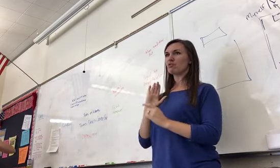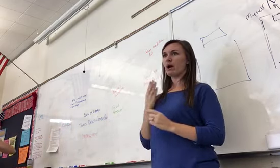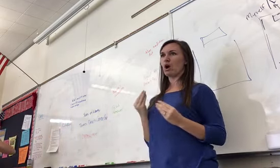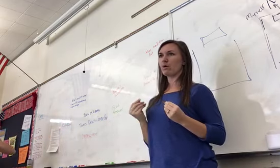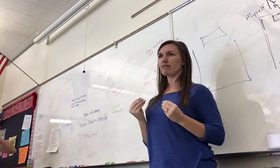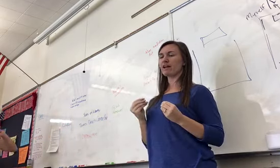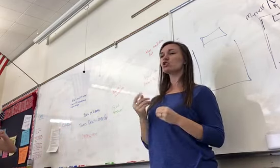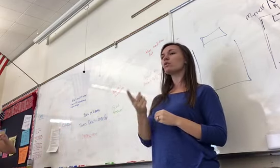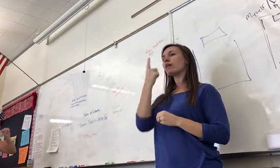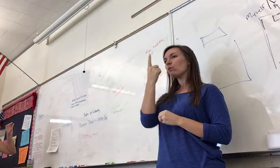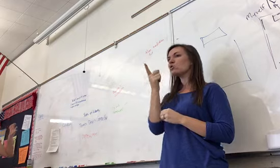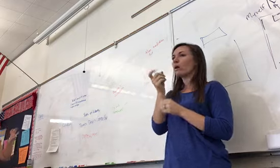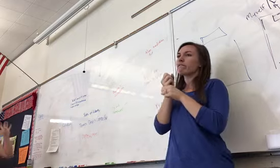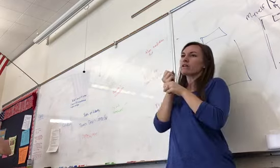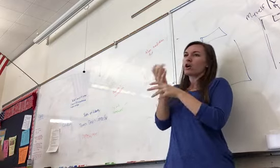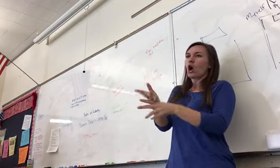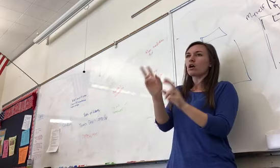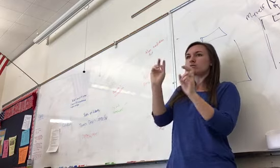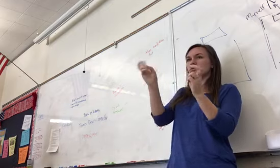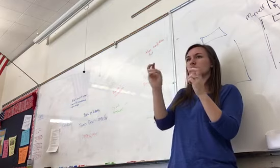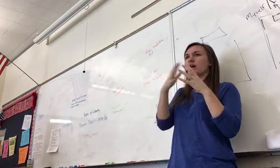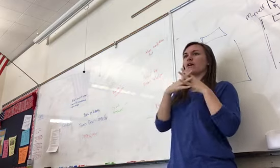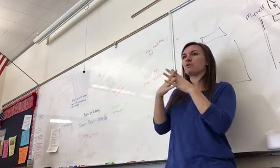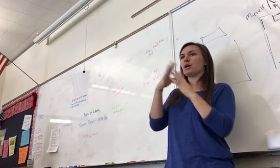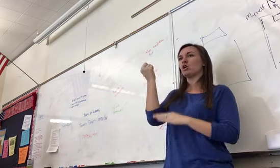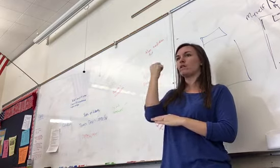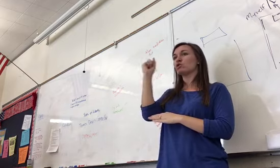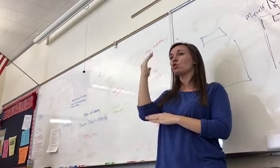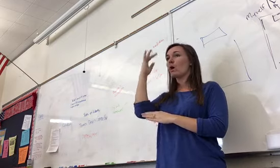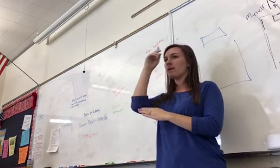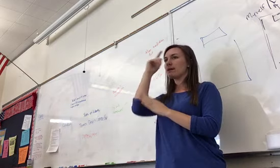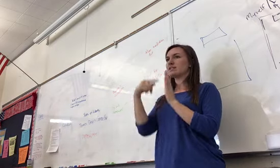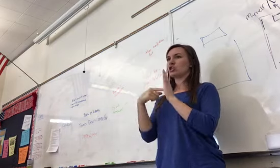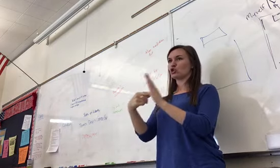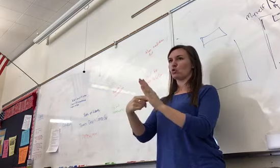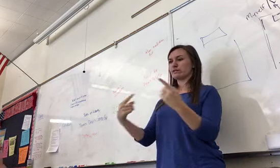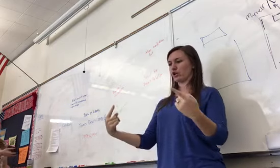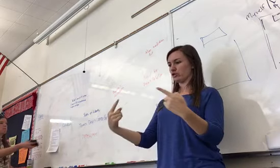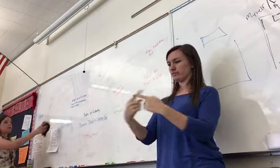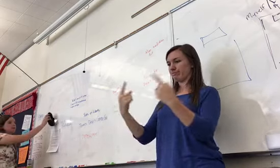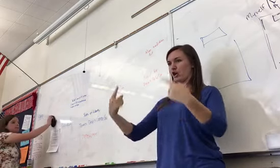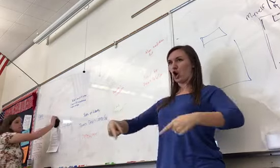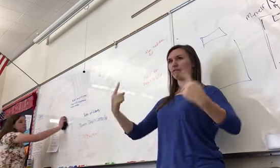Revolution because it's showing that there's conflicts between the colonists and the Native Americans.